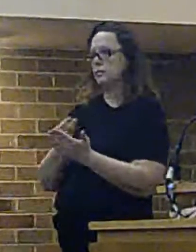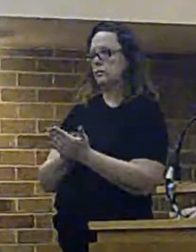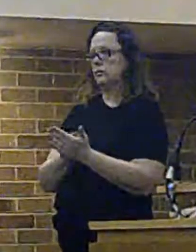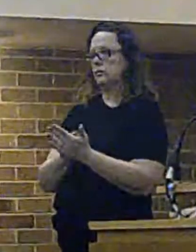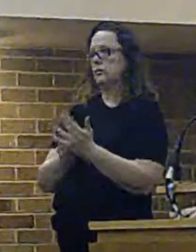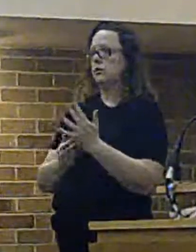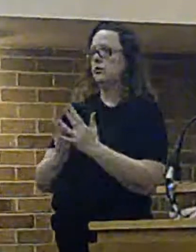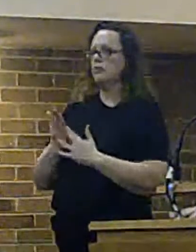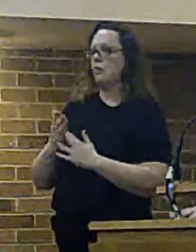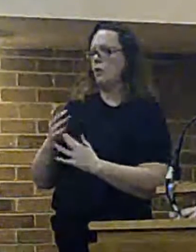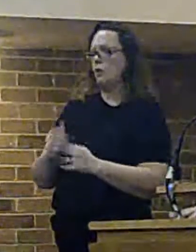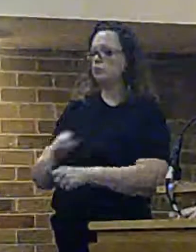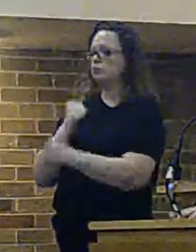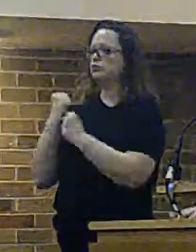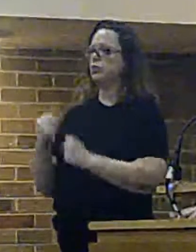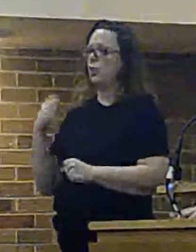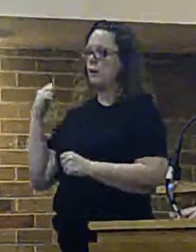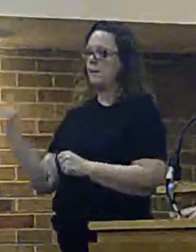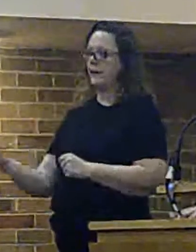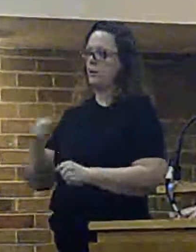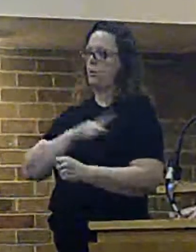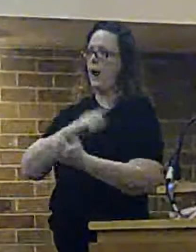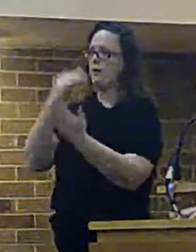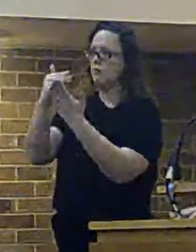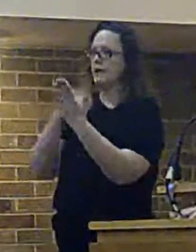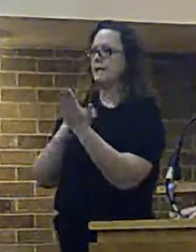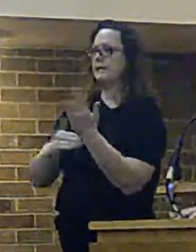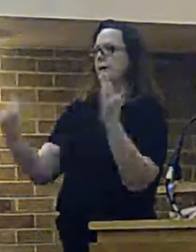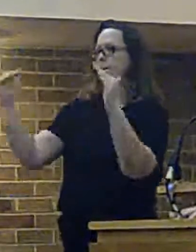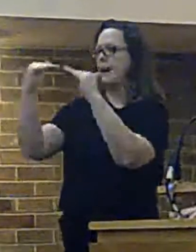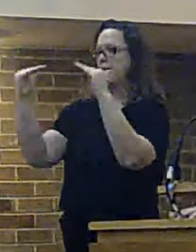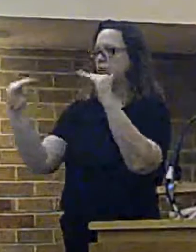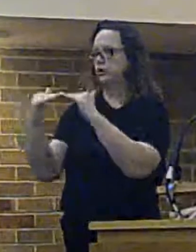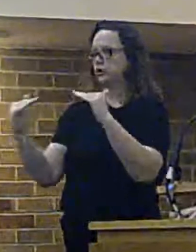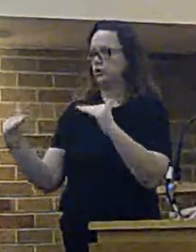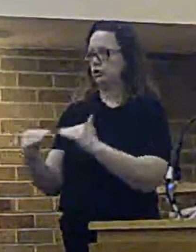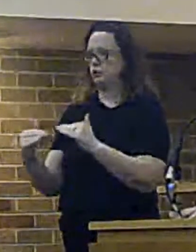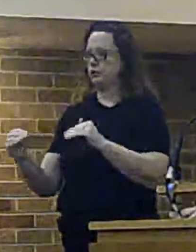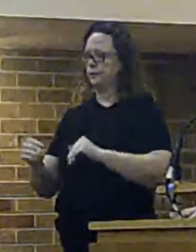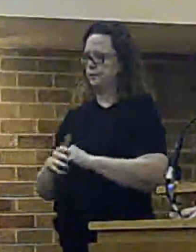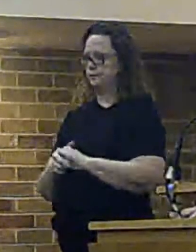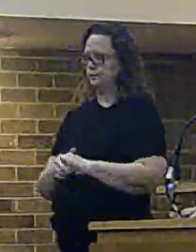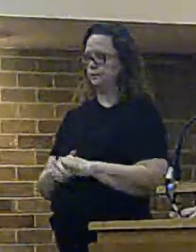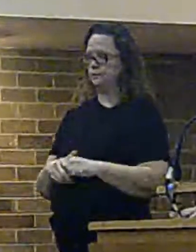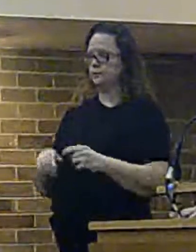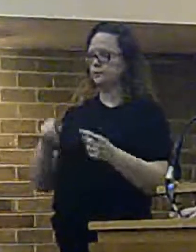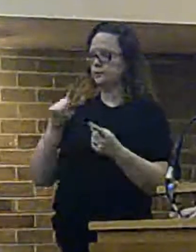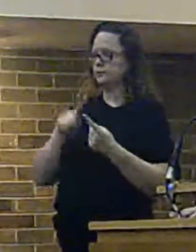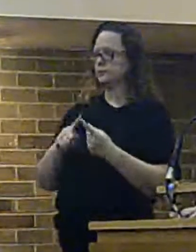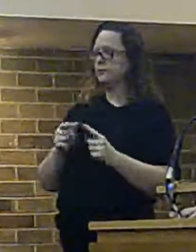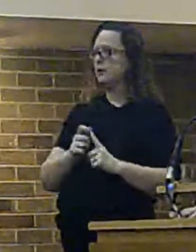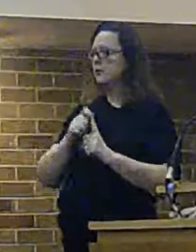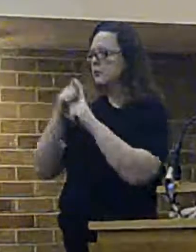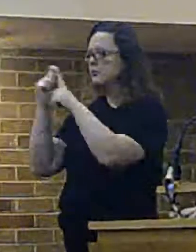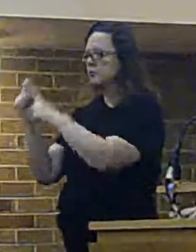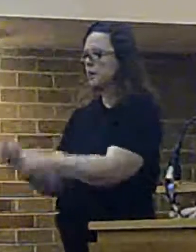on the strength of the bid because it met the criteria. The point I'm making is what is being proposed to